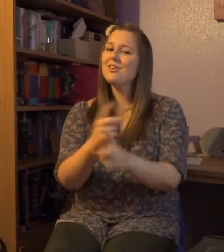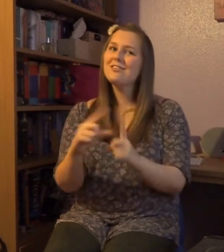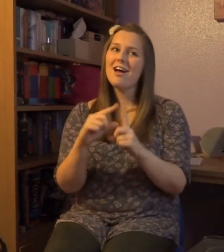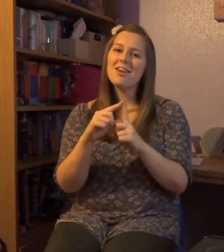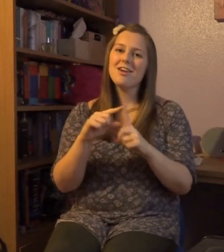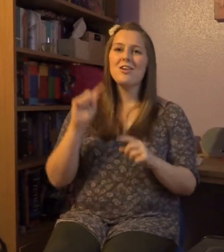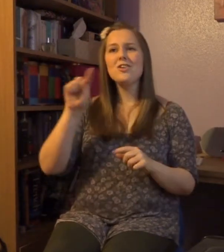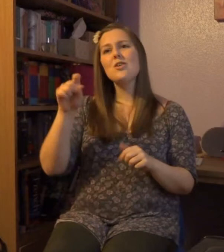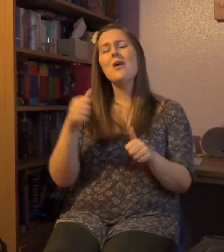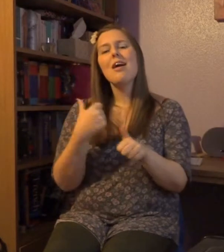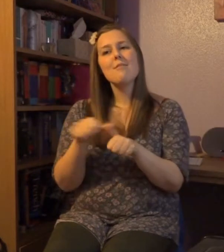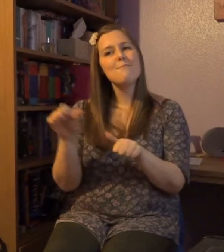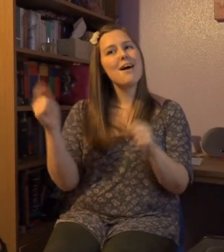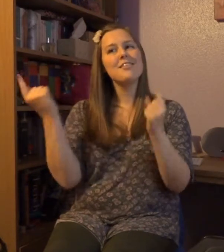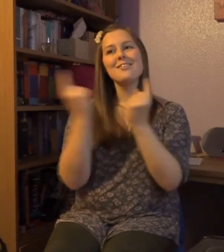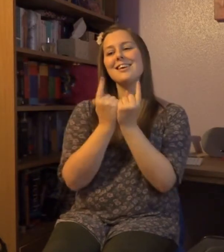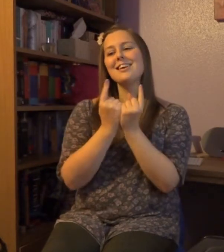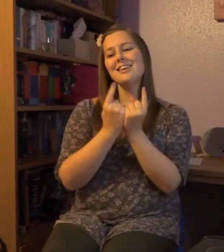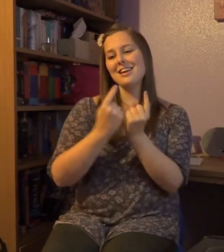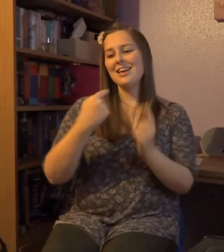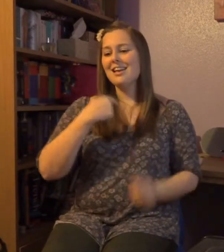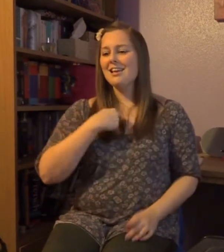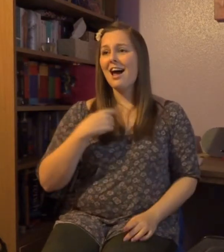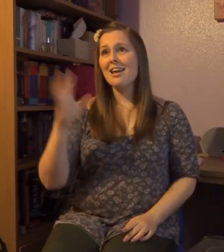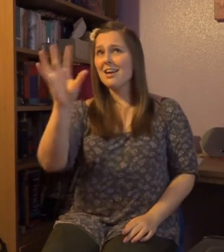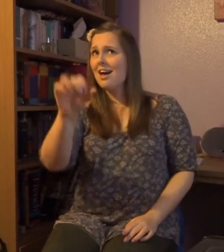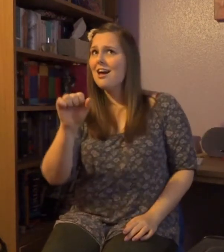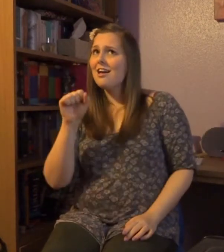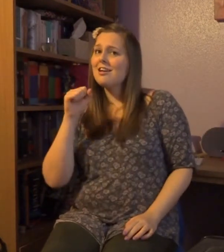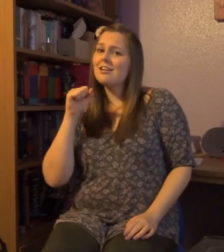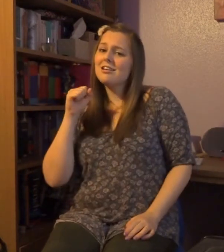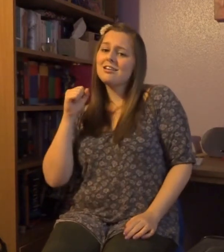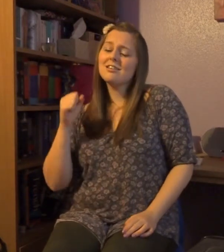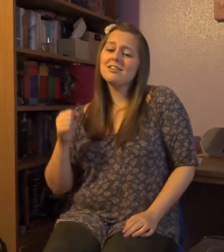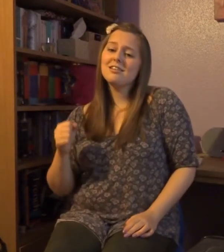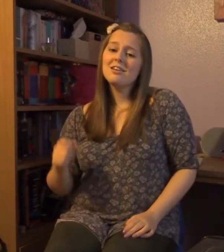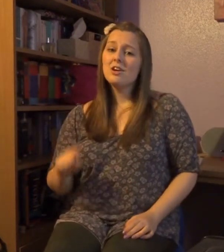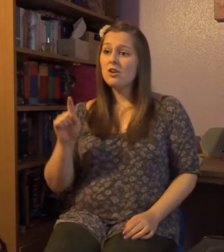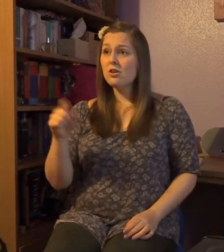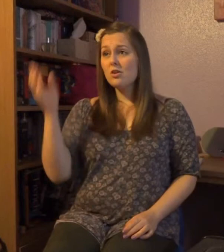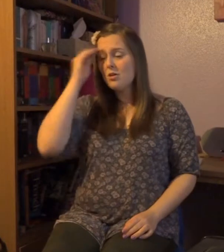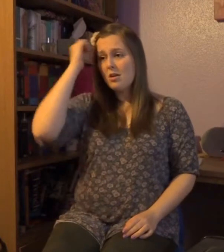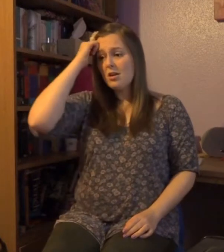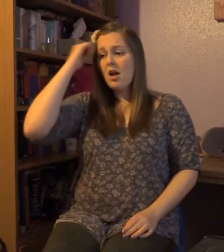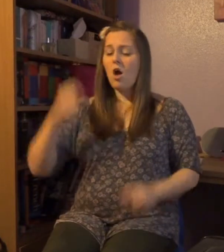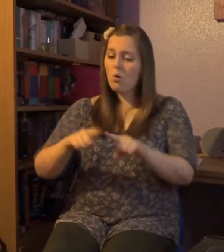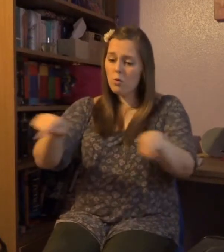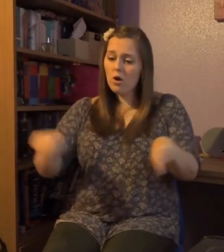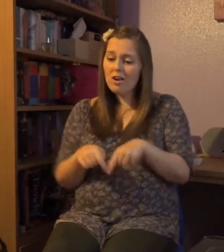daughter You are the best thing that's ever been mine Do you remember all the city